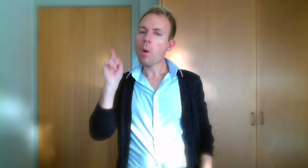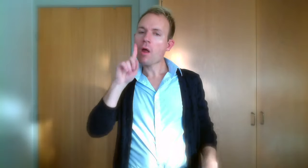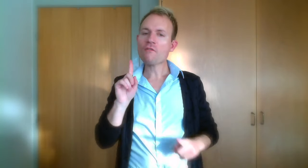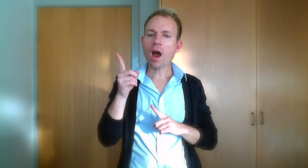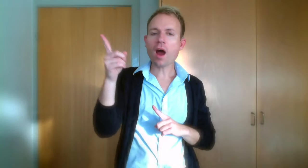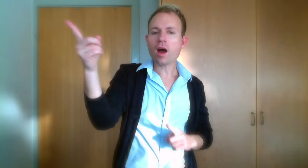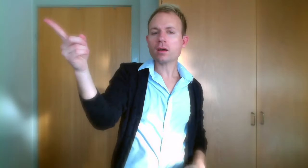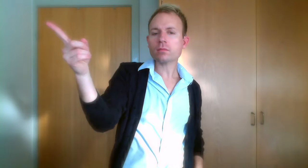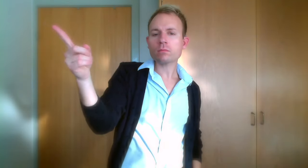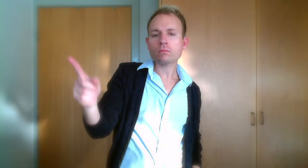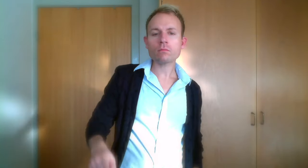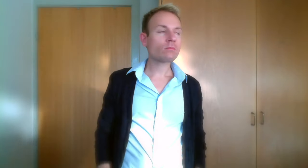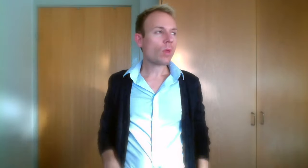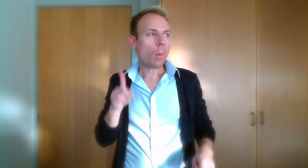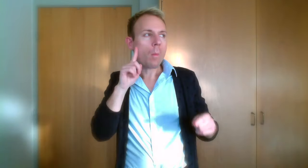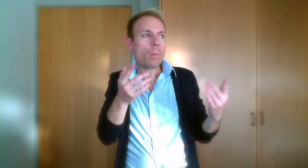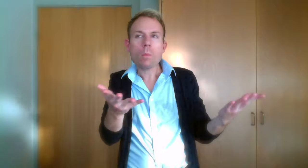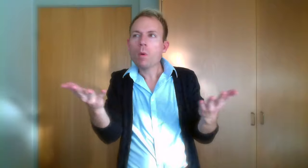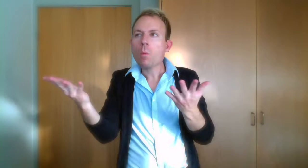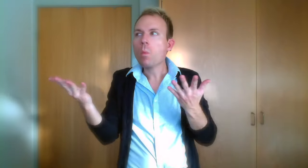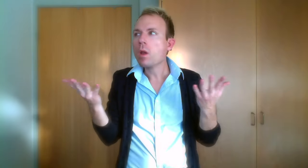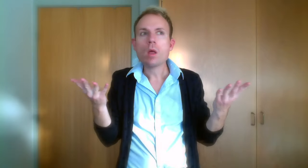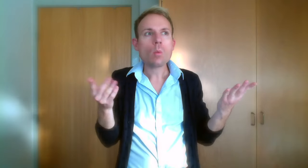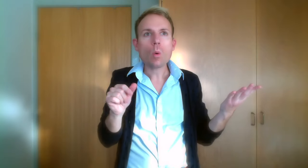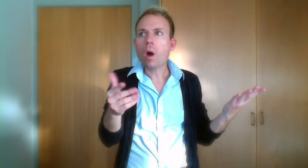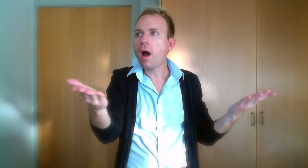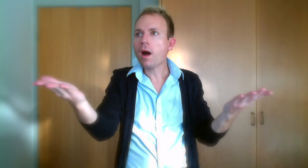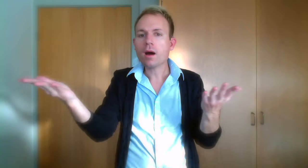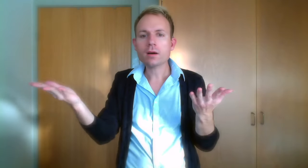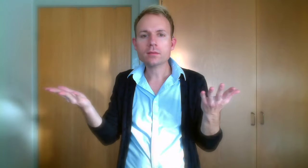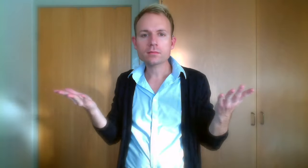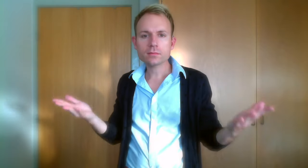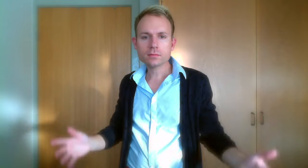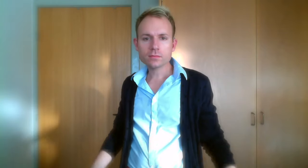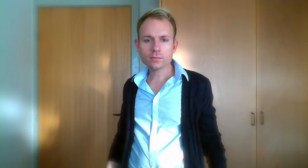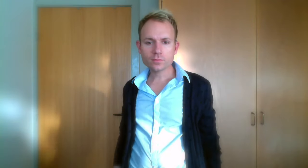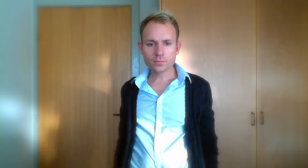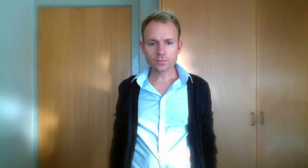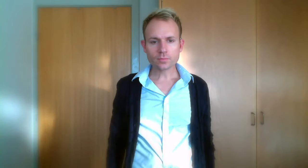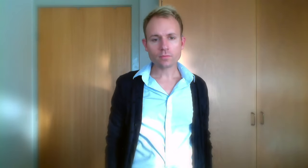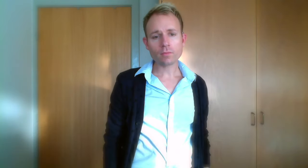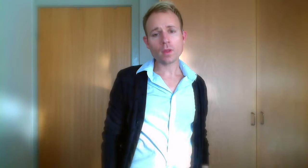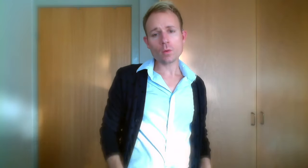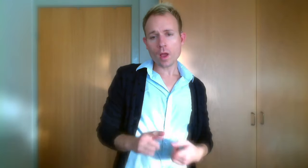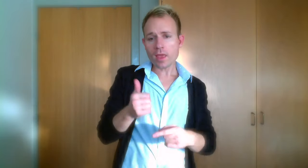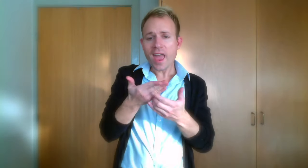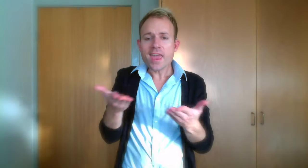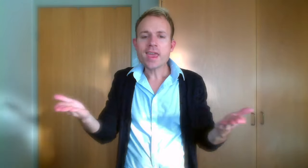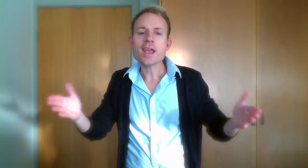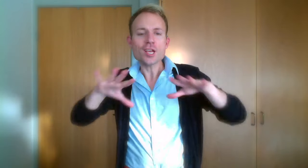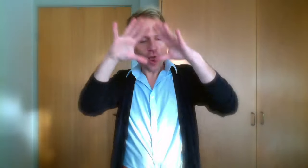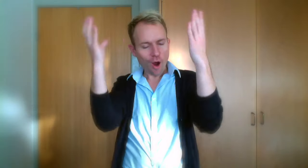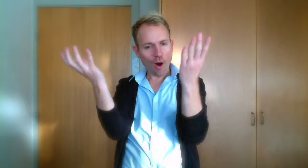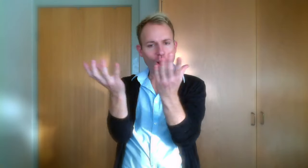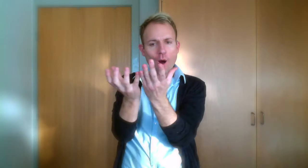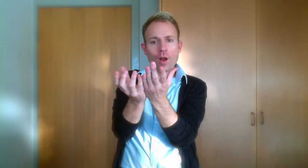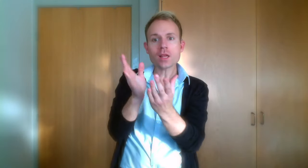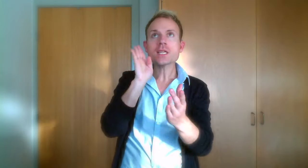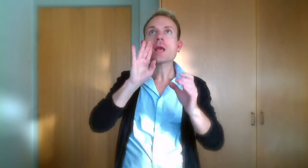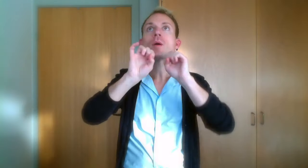far, no matter who you are And one day it all seems